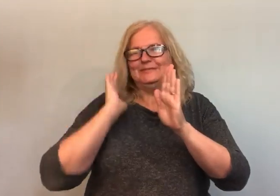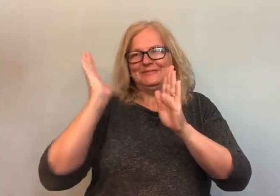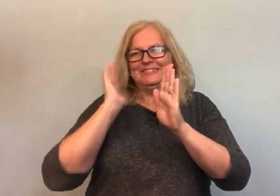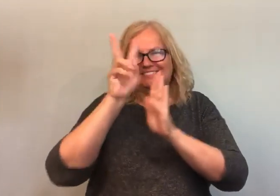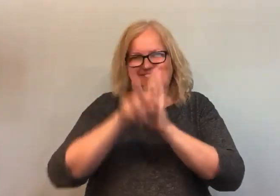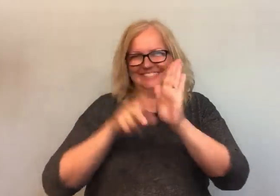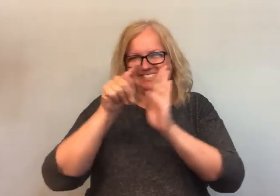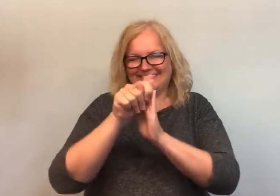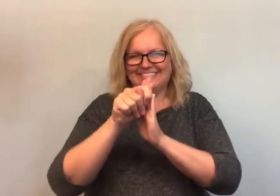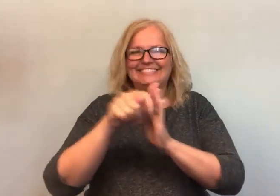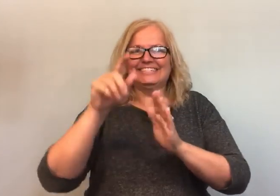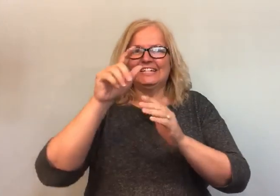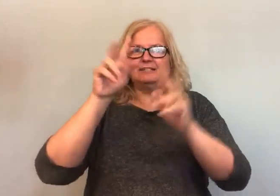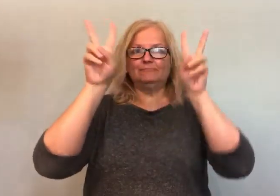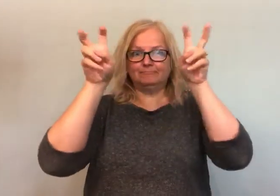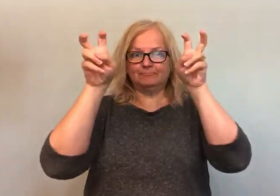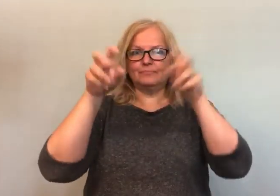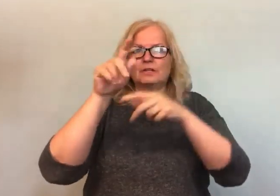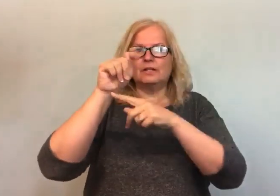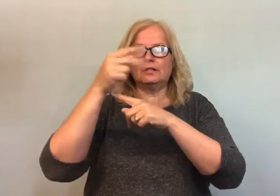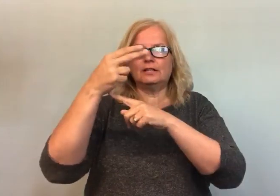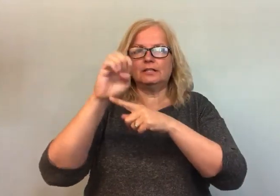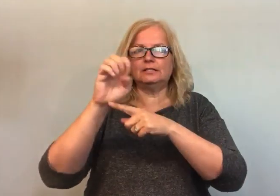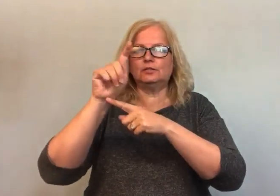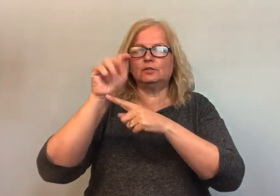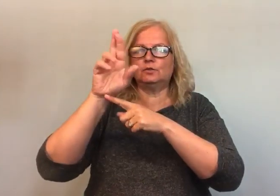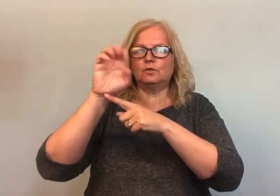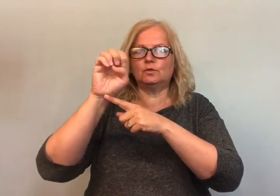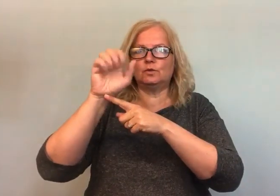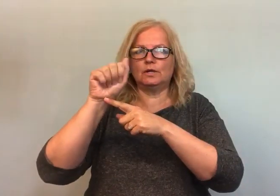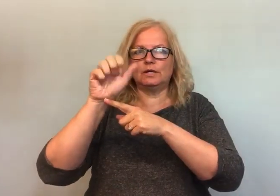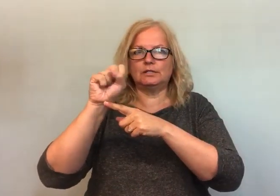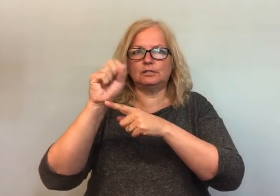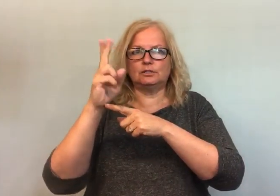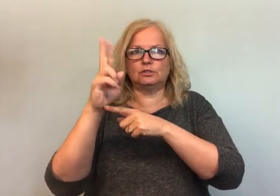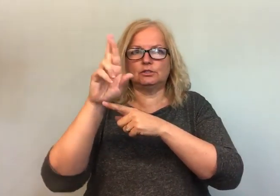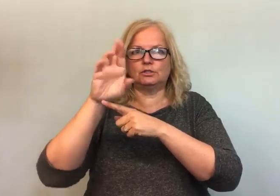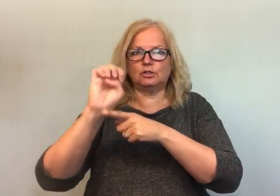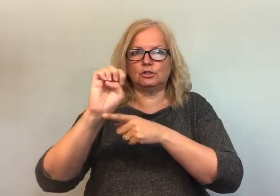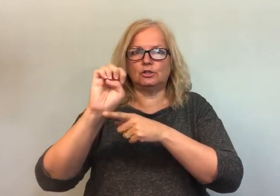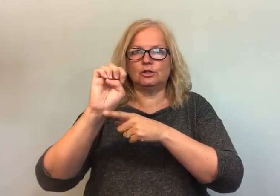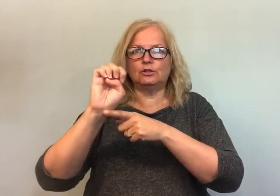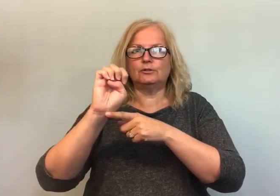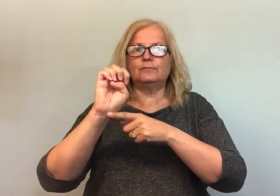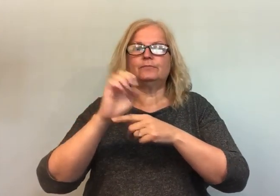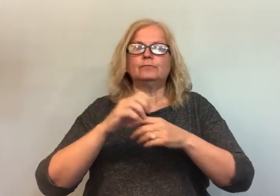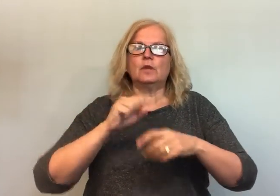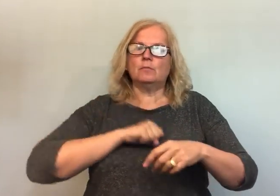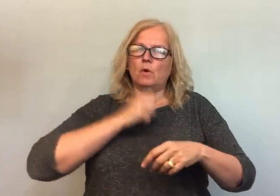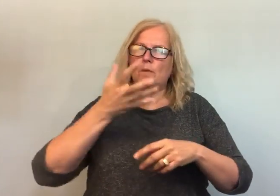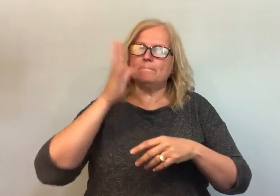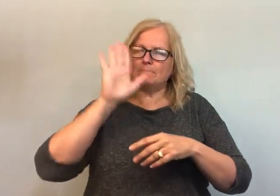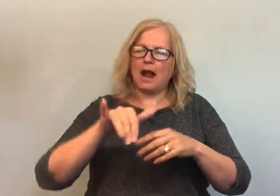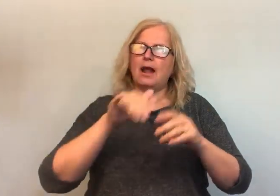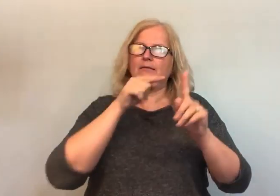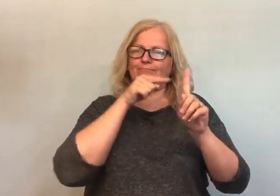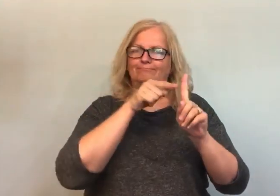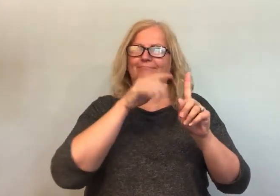One of her works filmed years ago is titled The Treasure, and is a great